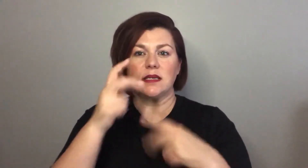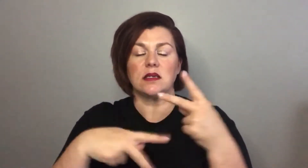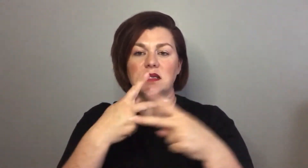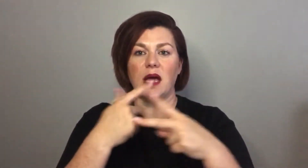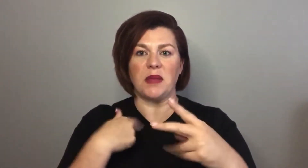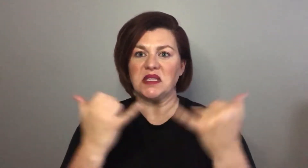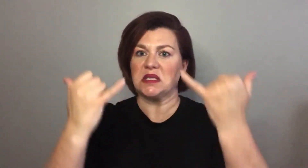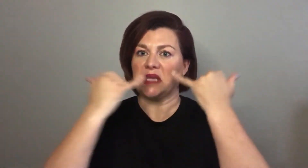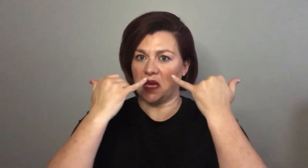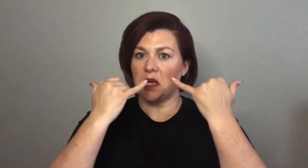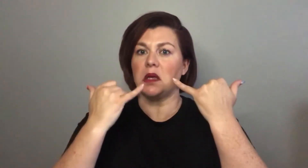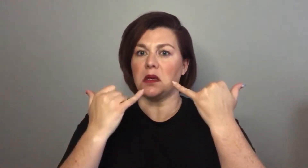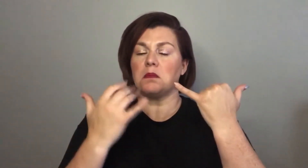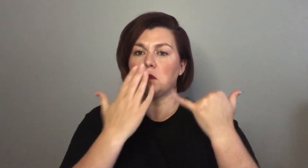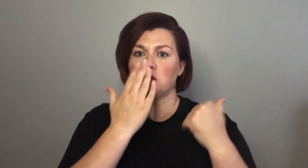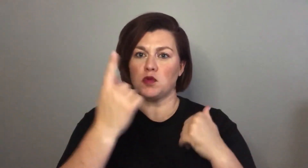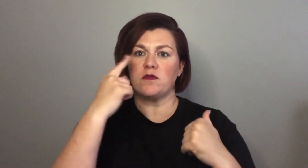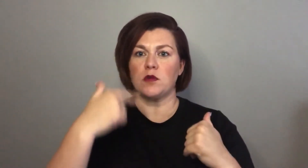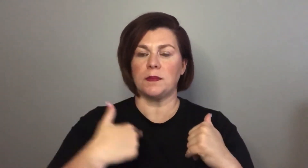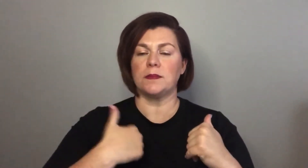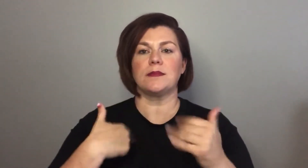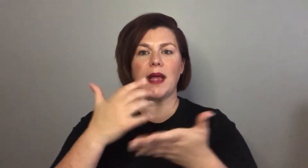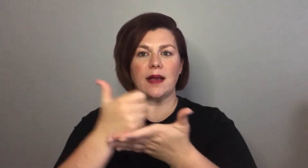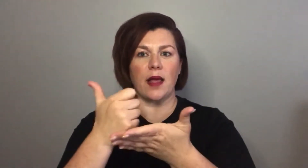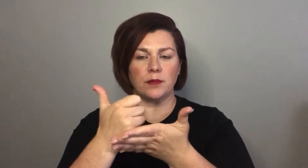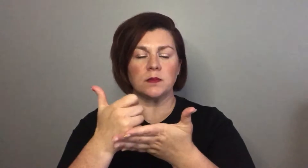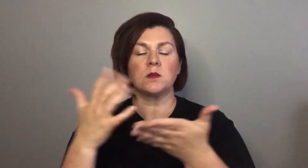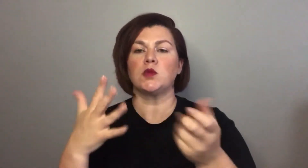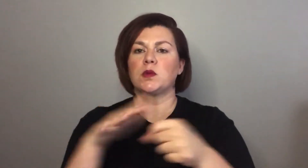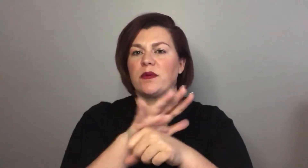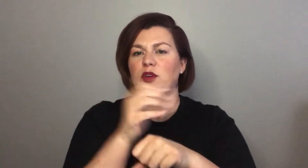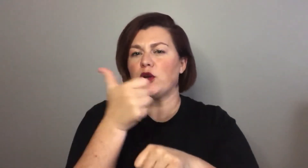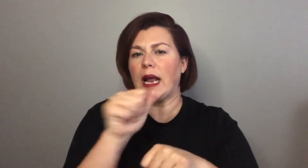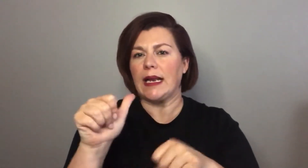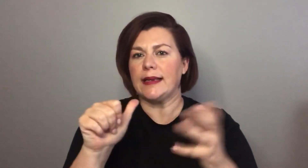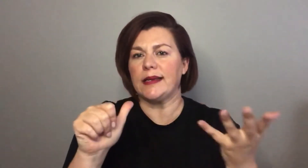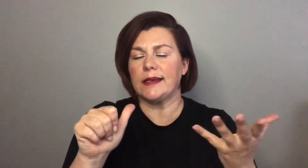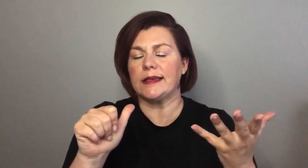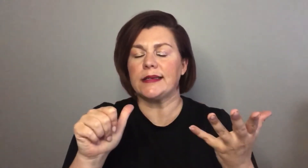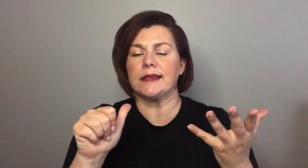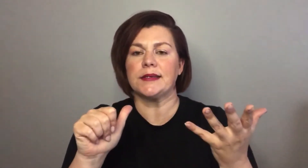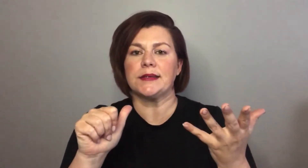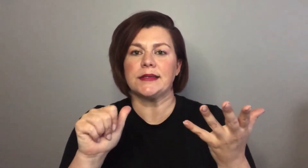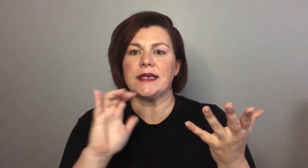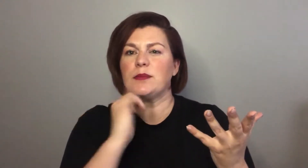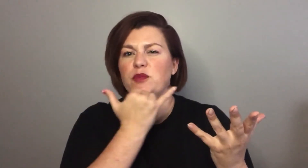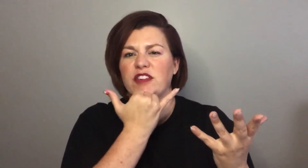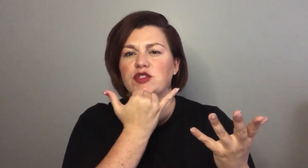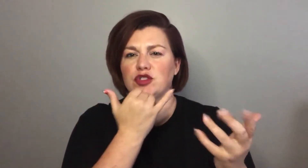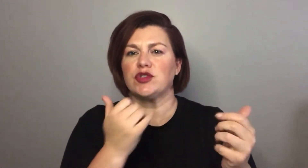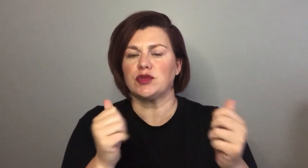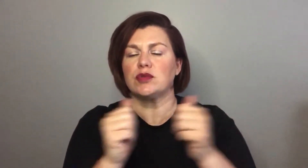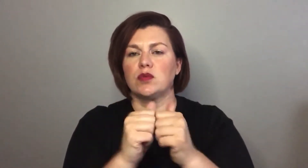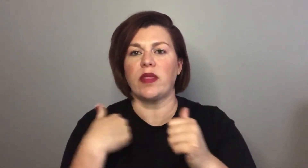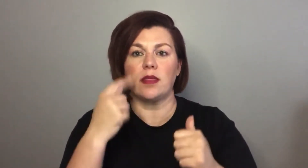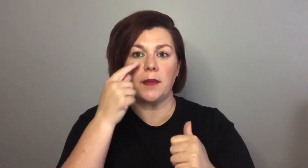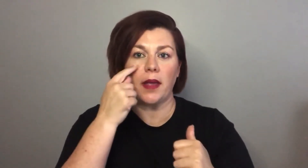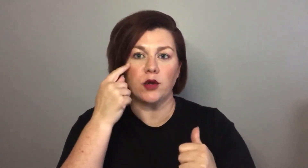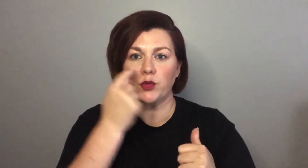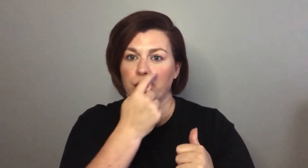also with my skin type it typically stays where I put it and it doesn't budge really